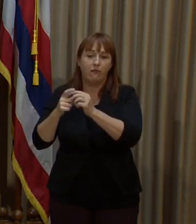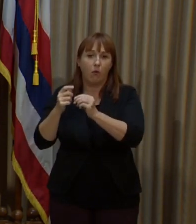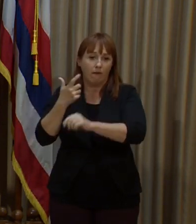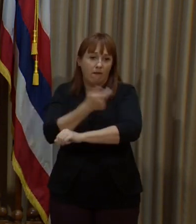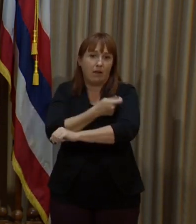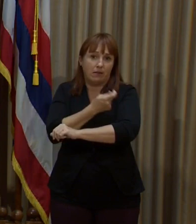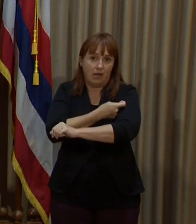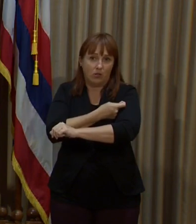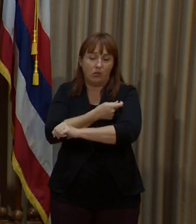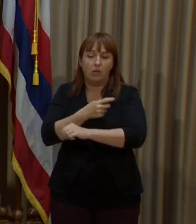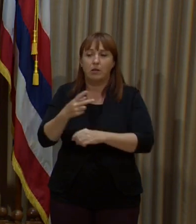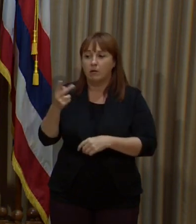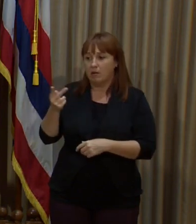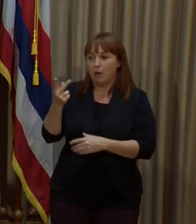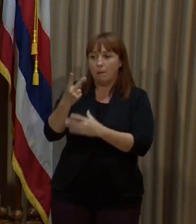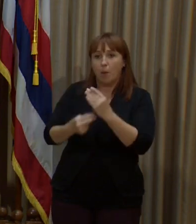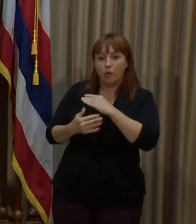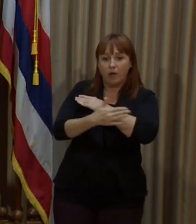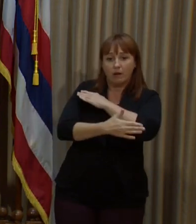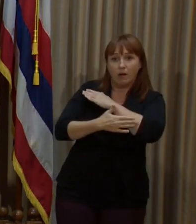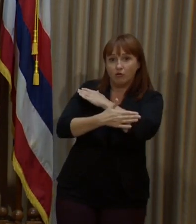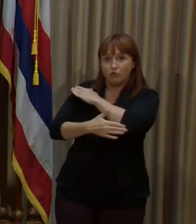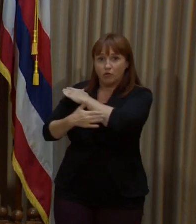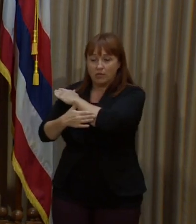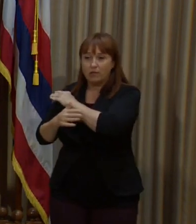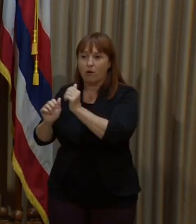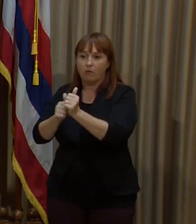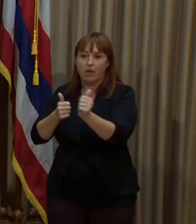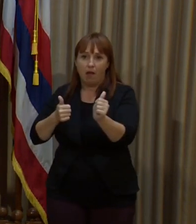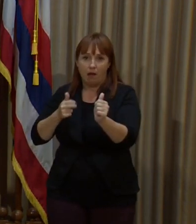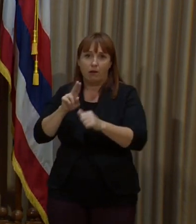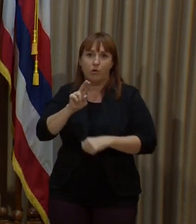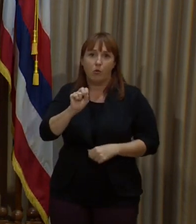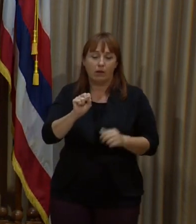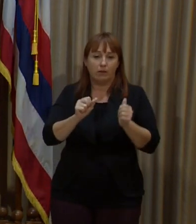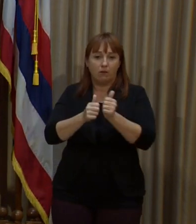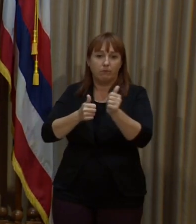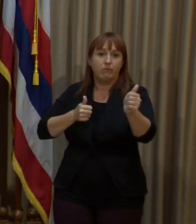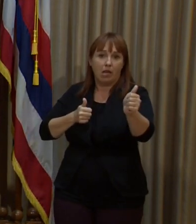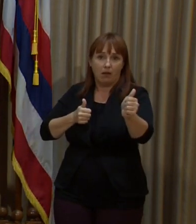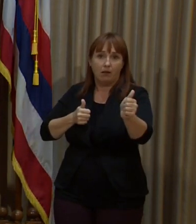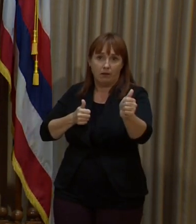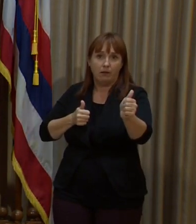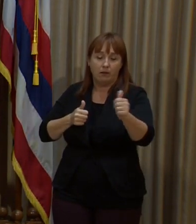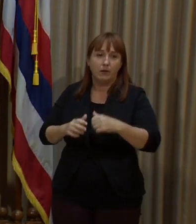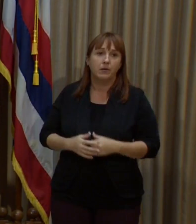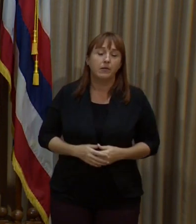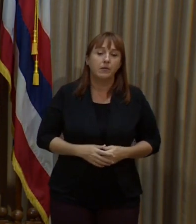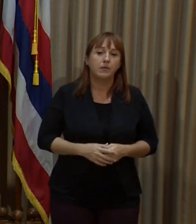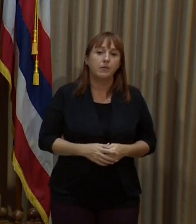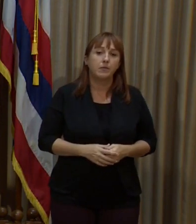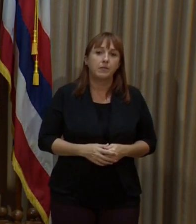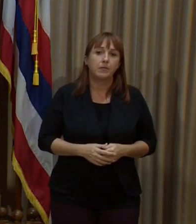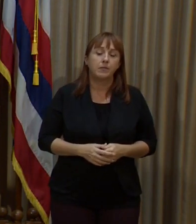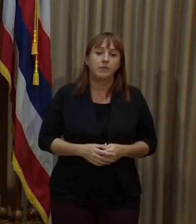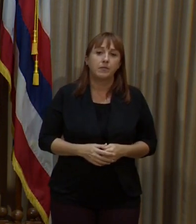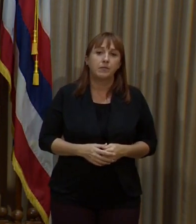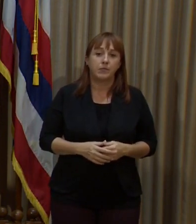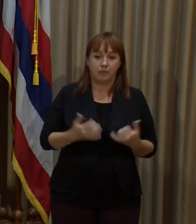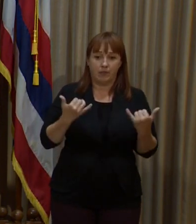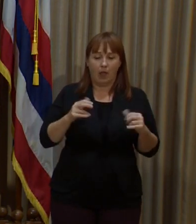they do, both of those countries lag the U.S. vaccinations at this point in time. You know, we continue to